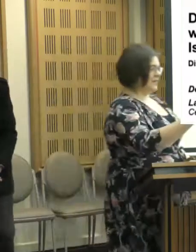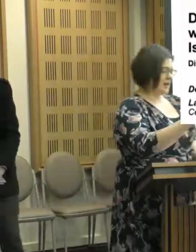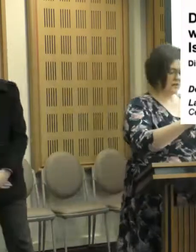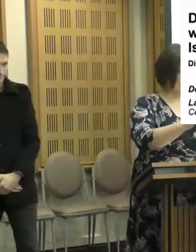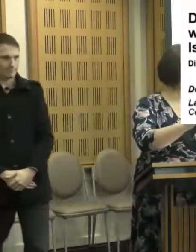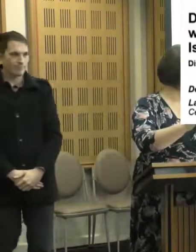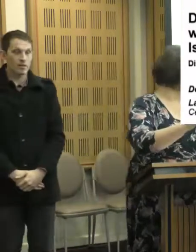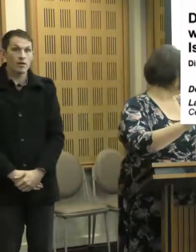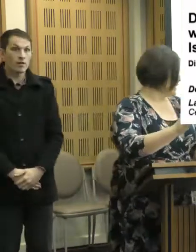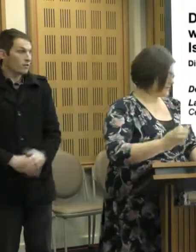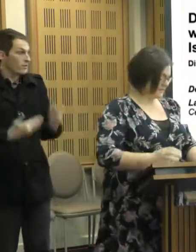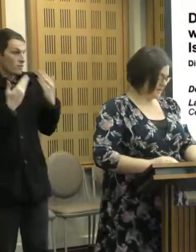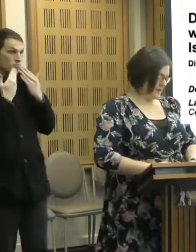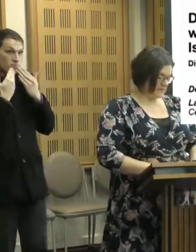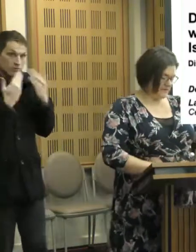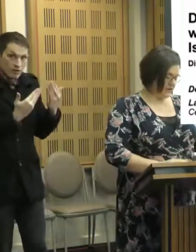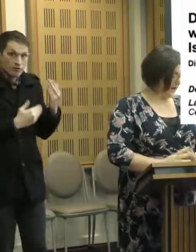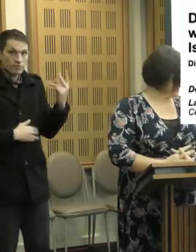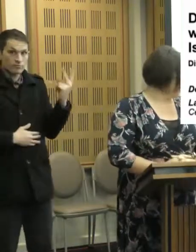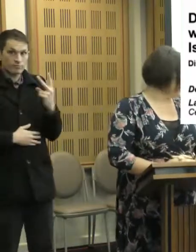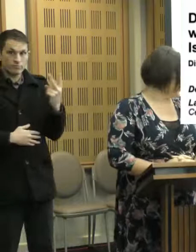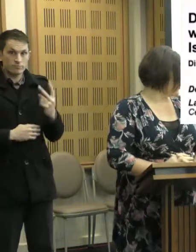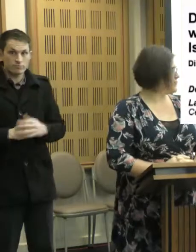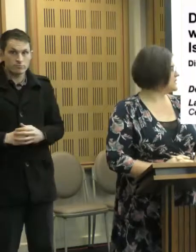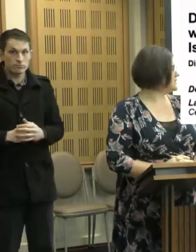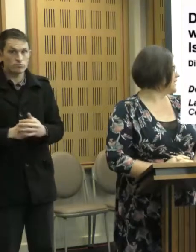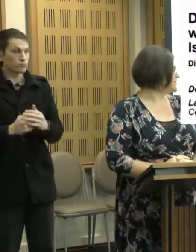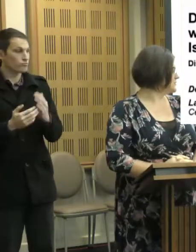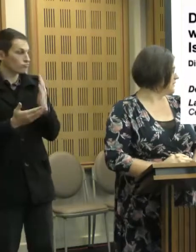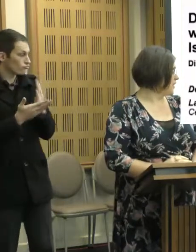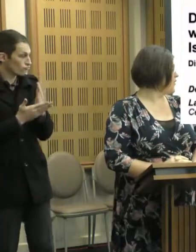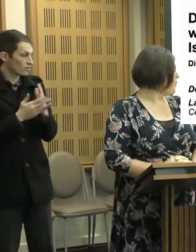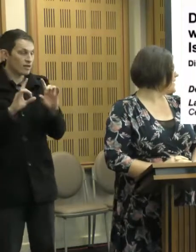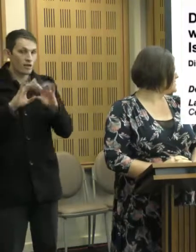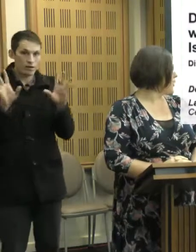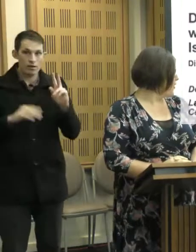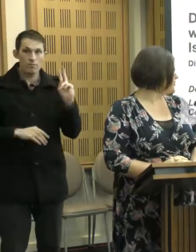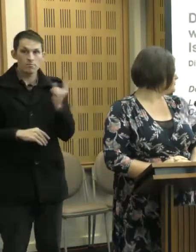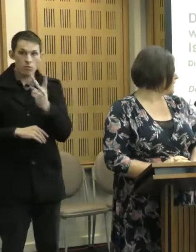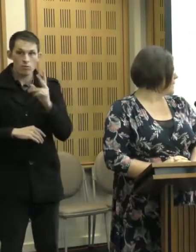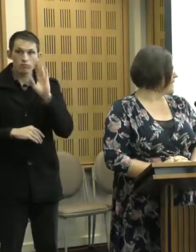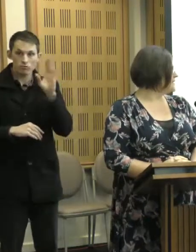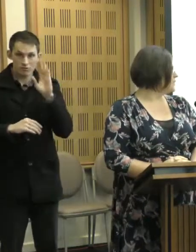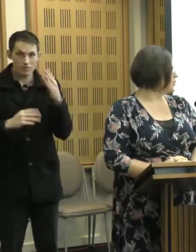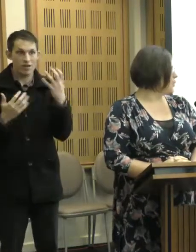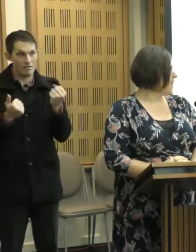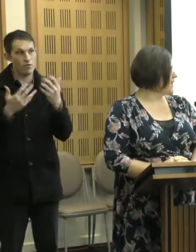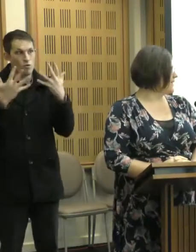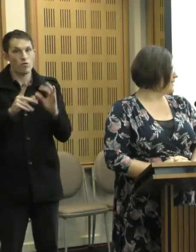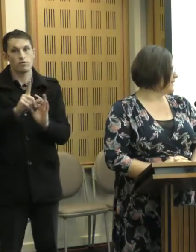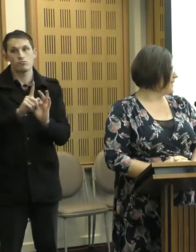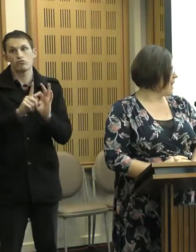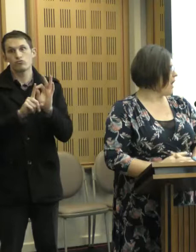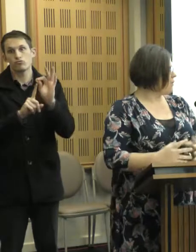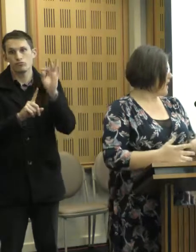Thank you very much, Lance and Deb. It's very clear from both your presentations. We've got a long way to go. But it's a good way.